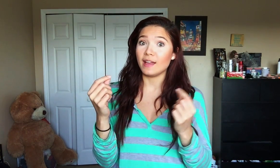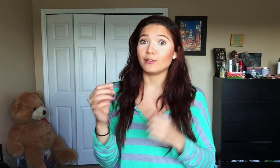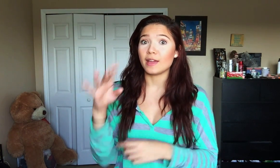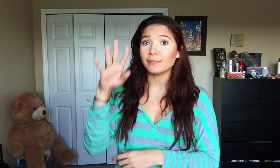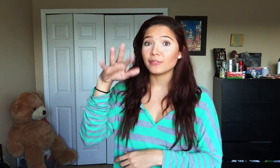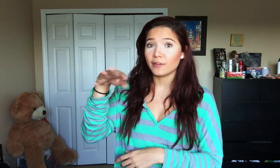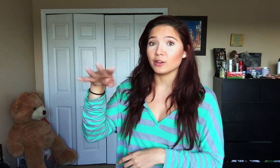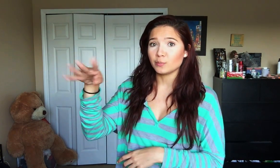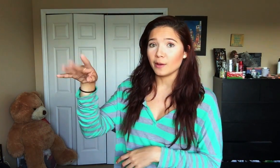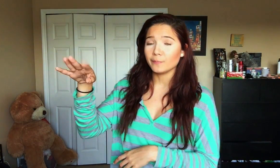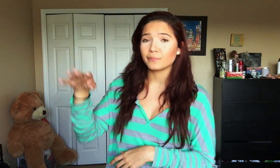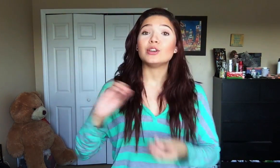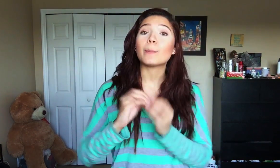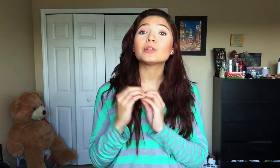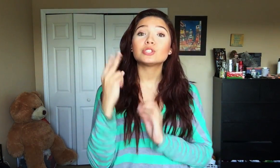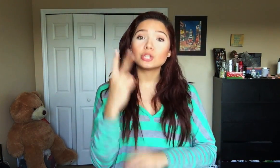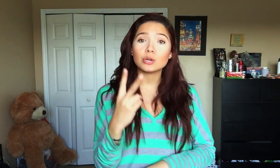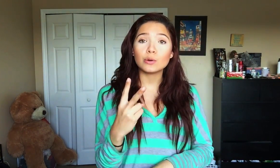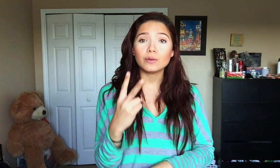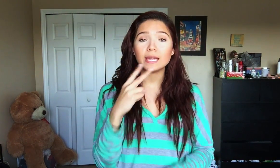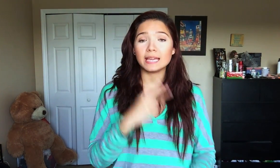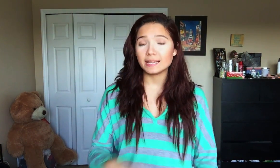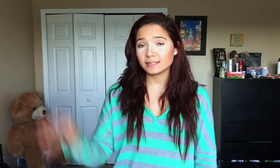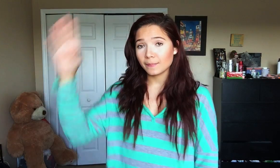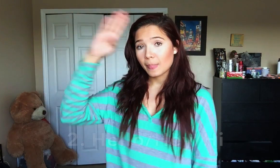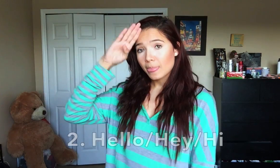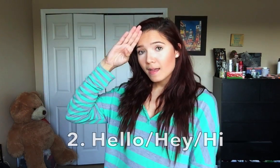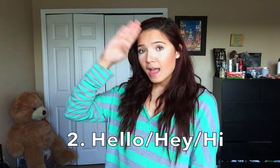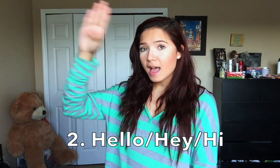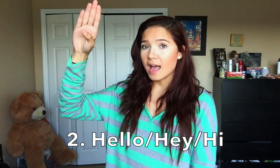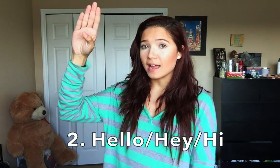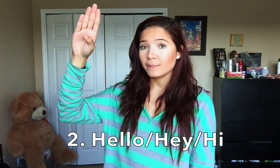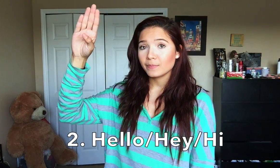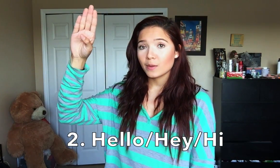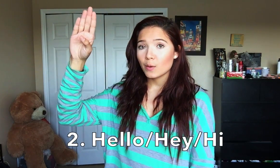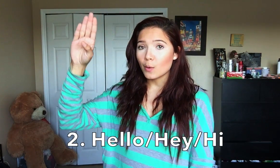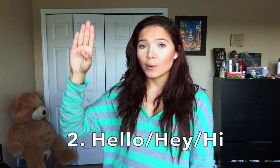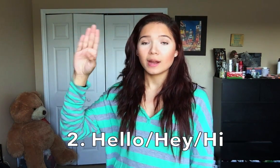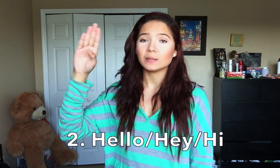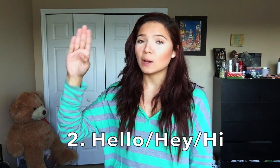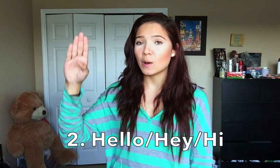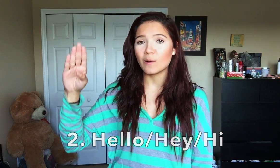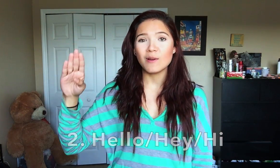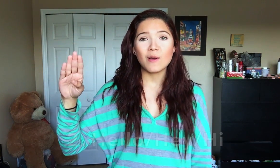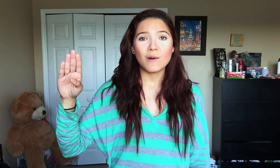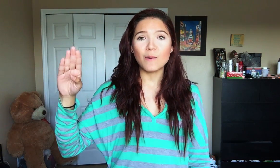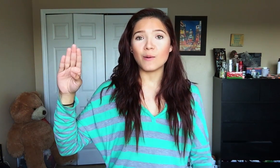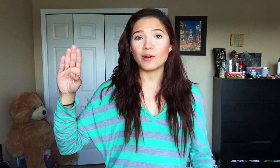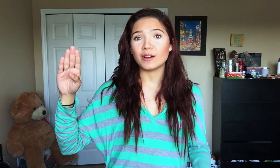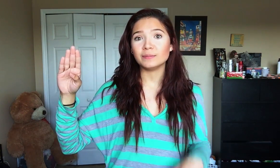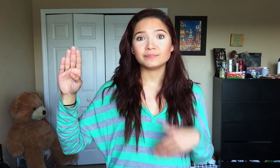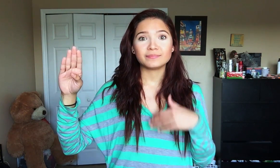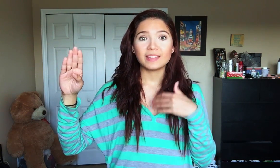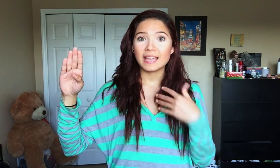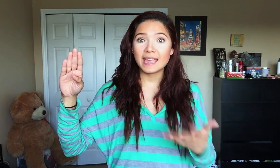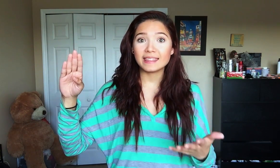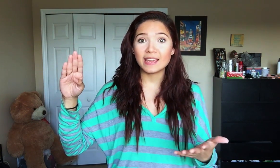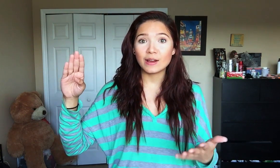okay fingerspell number two is hi or hello or hey there